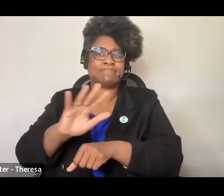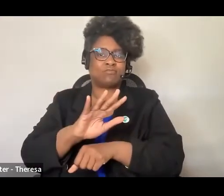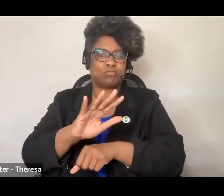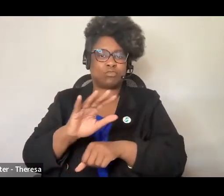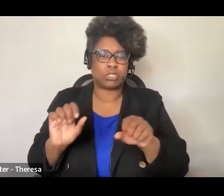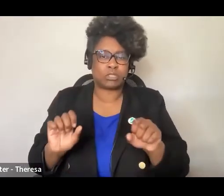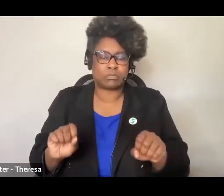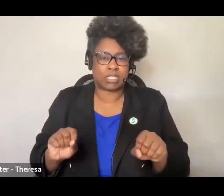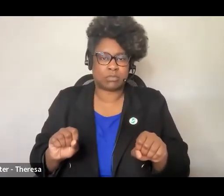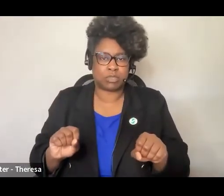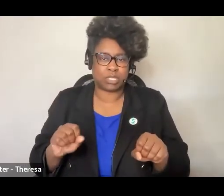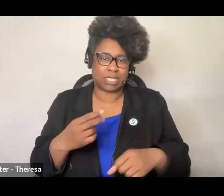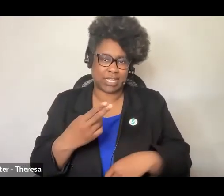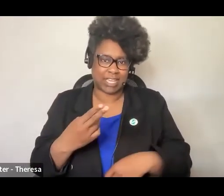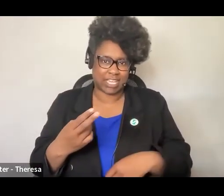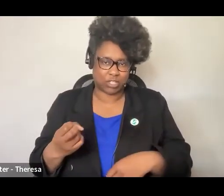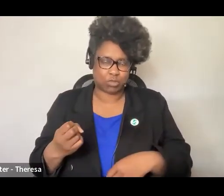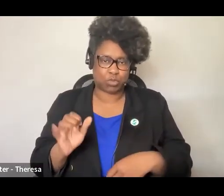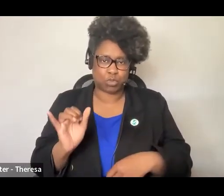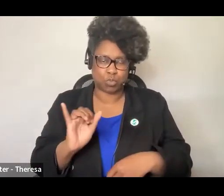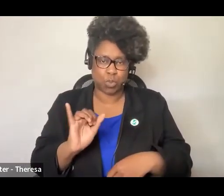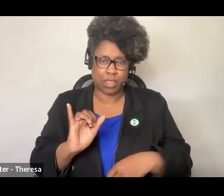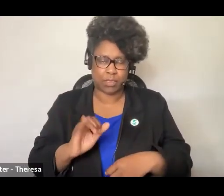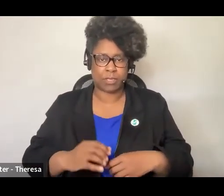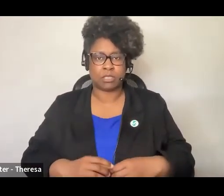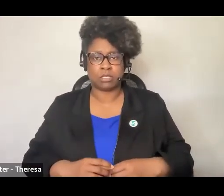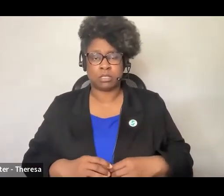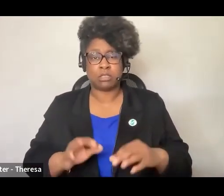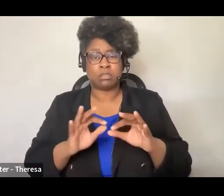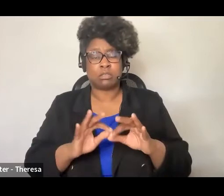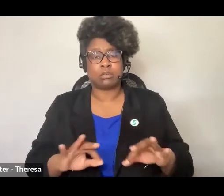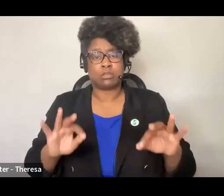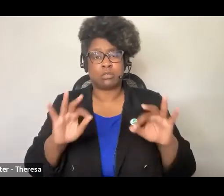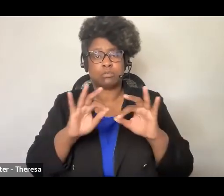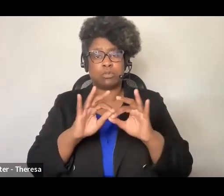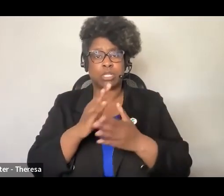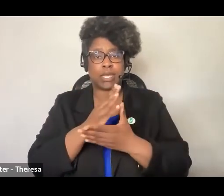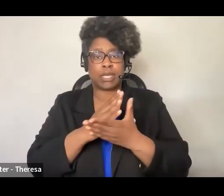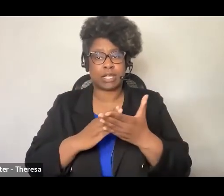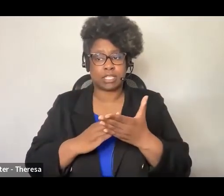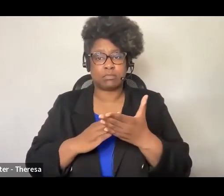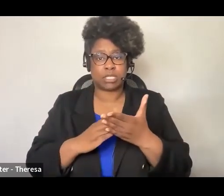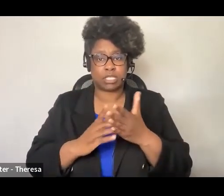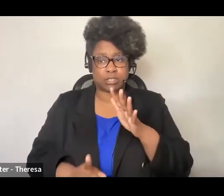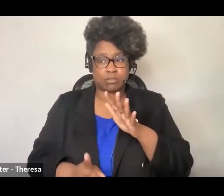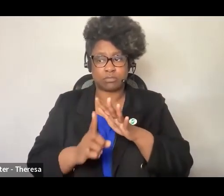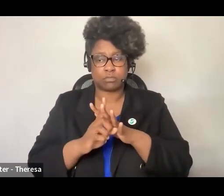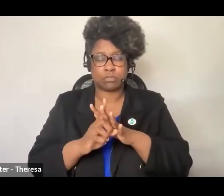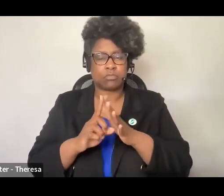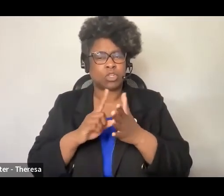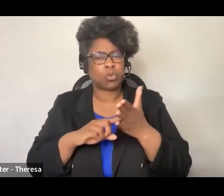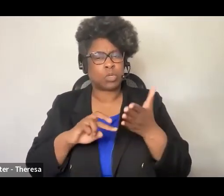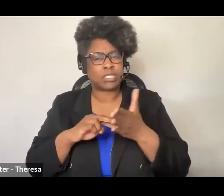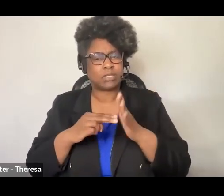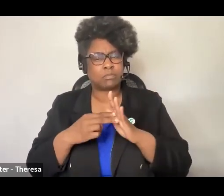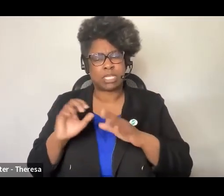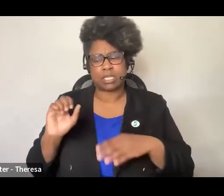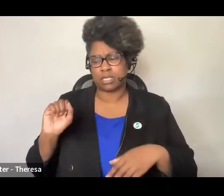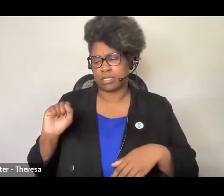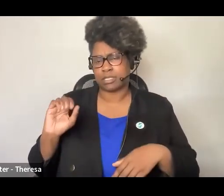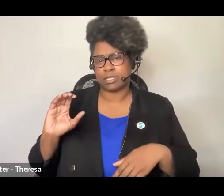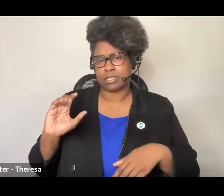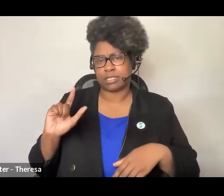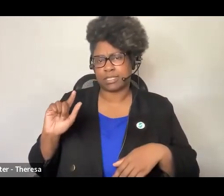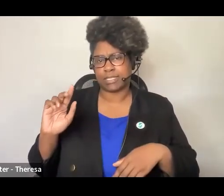well. An important element that emerged from the detracking study was a consideration of what it would mean to scale equity-based reforms.